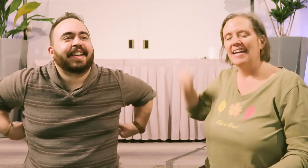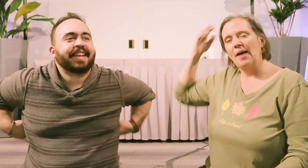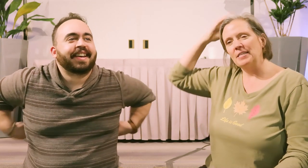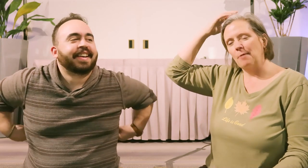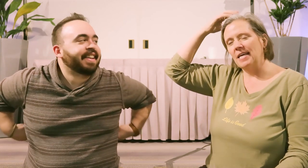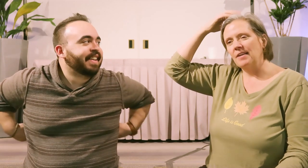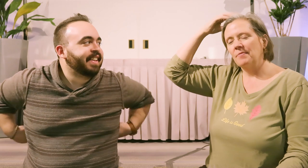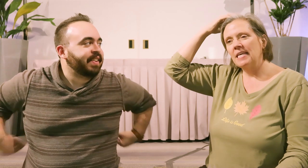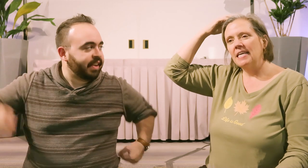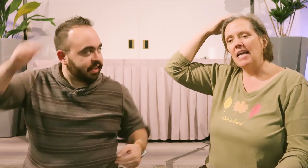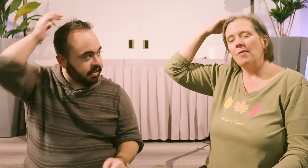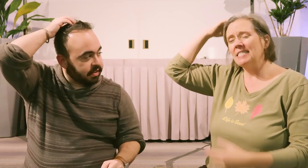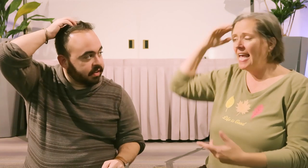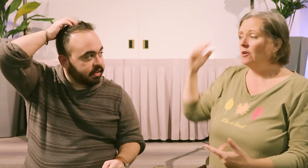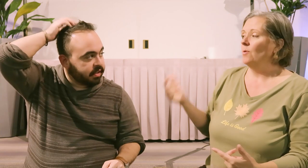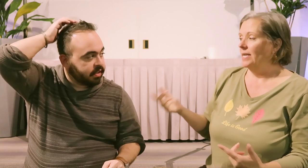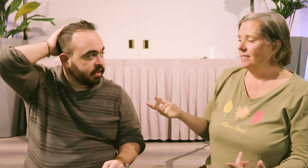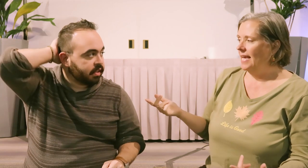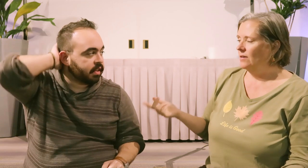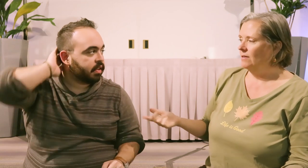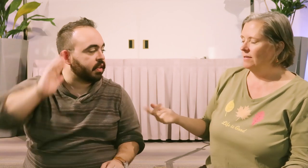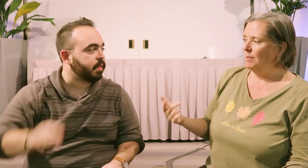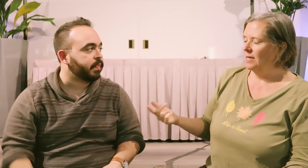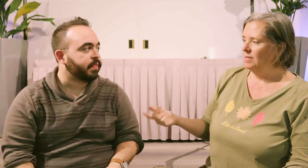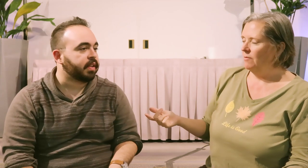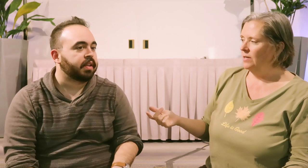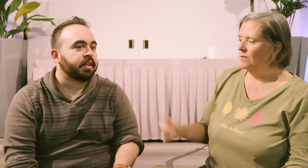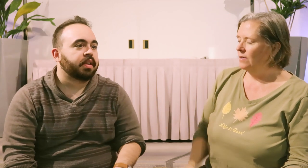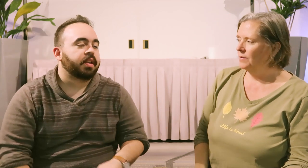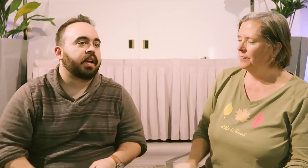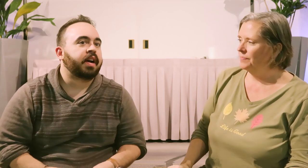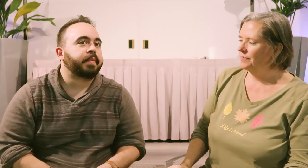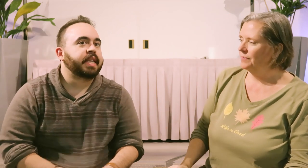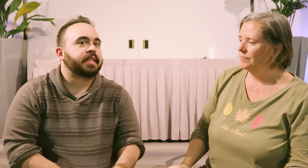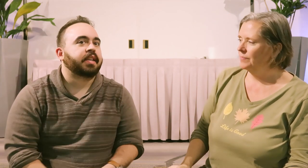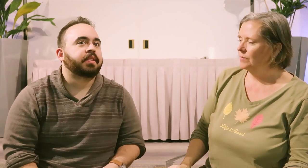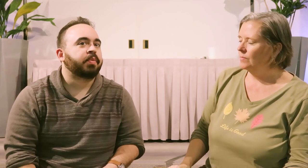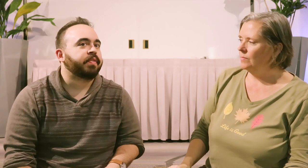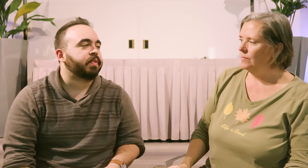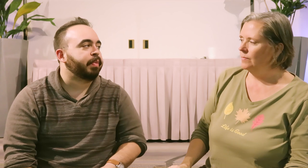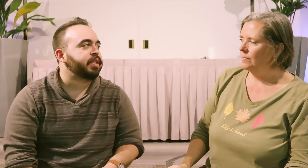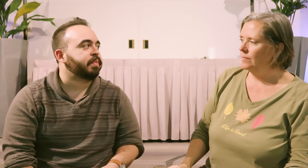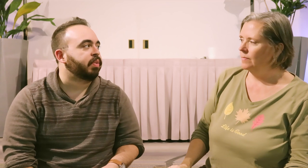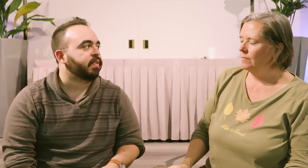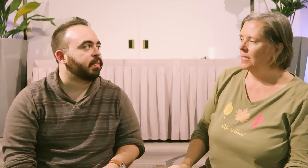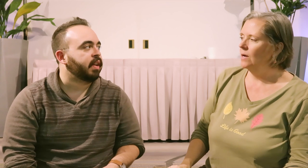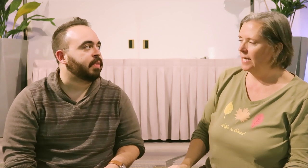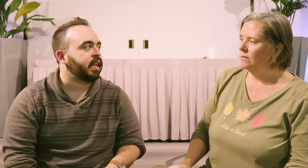And then top of the head. Okay. Now there's an anger point. Is anger something that comes up for you or? Um it's it's more of a repression point for me. Okay. I'm not